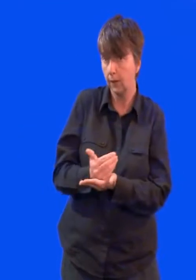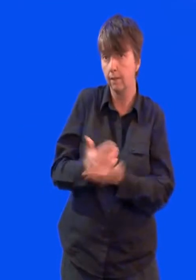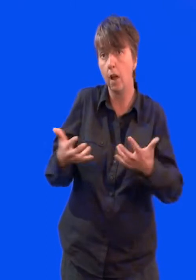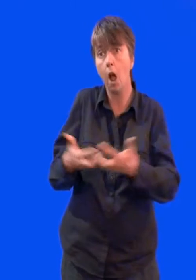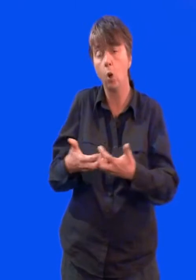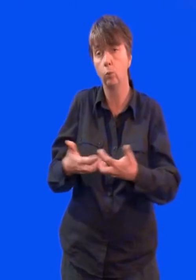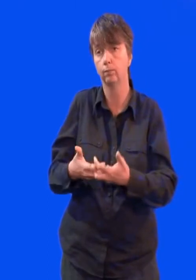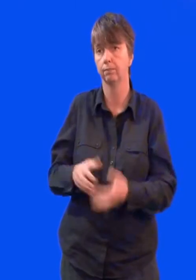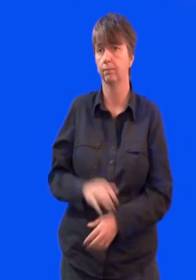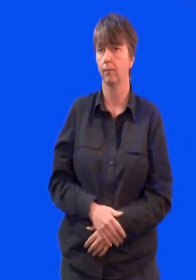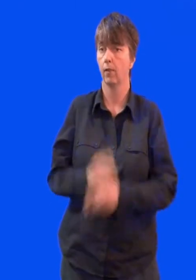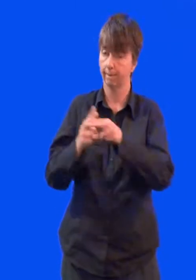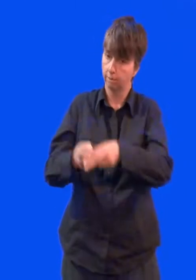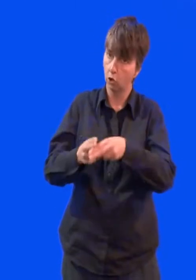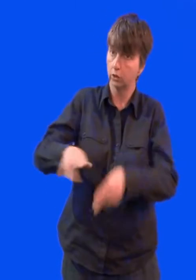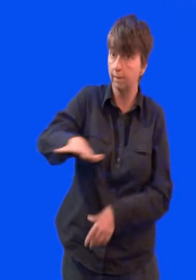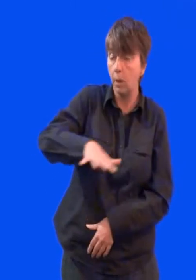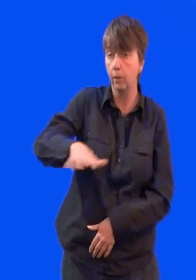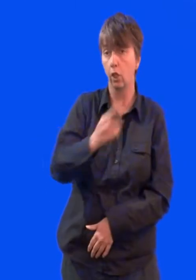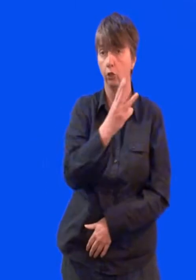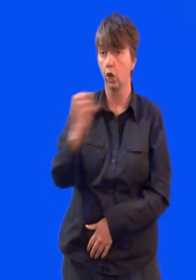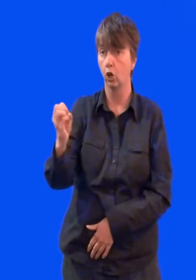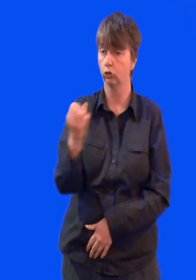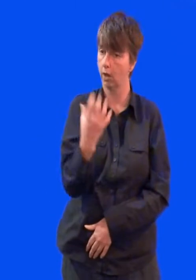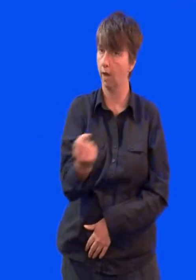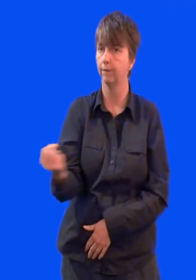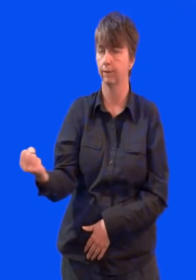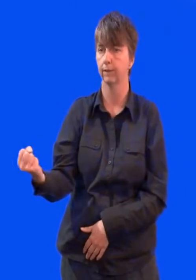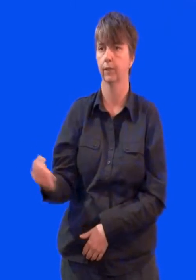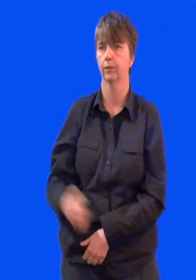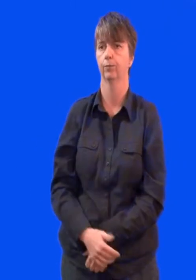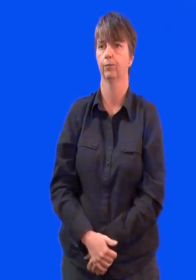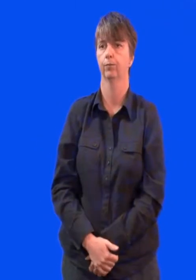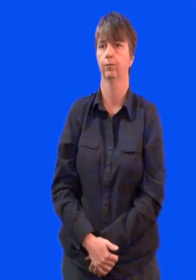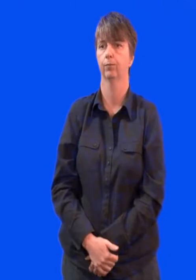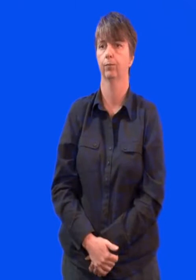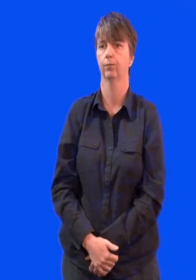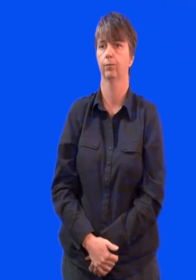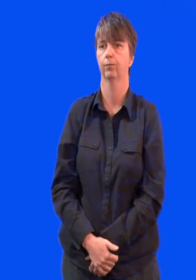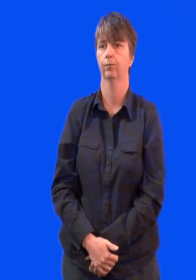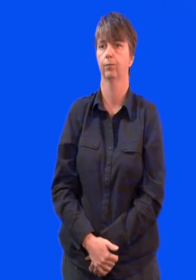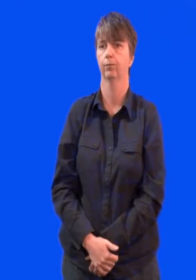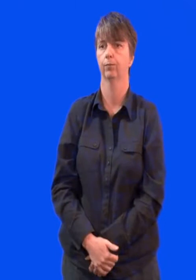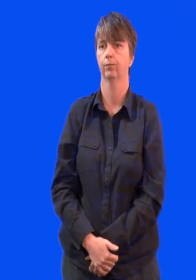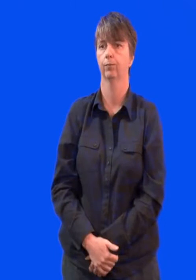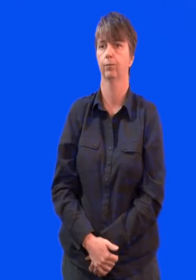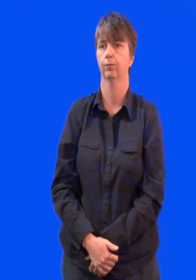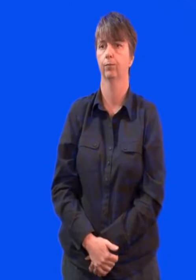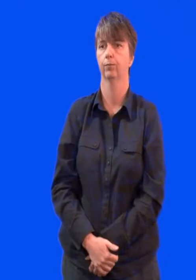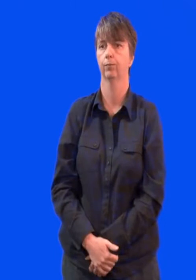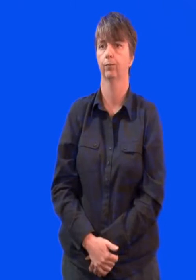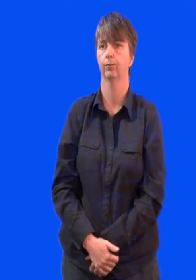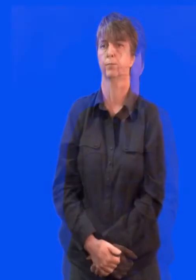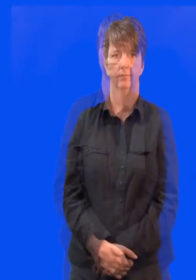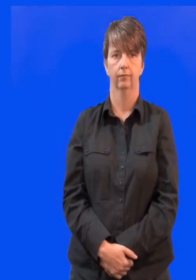safely. Find us families if ours doesn't work and rescues us from bad situations. Our council has over 300 foster families who look after